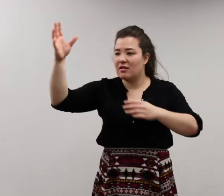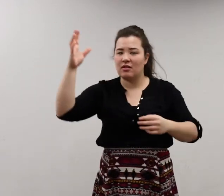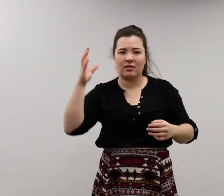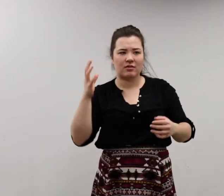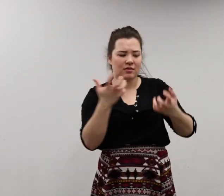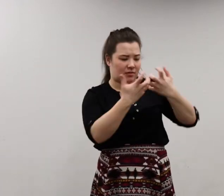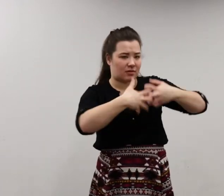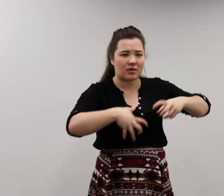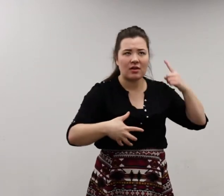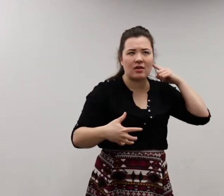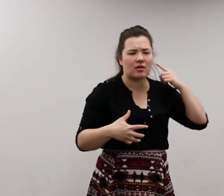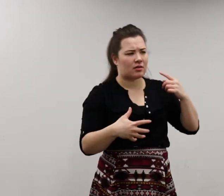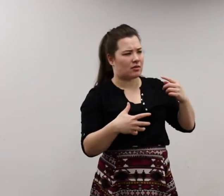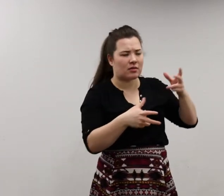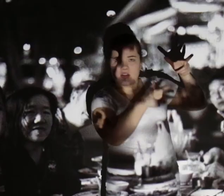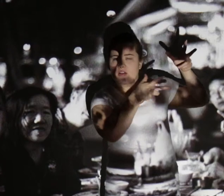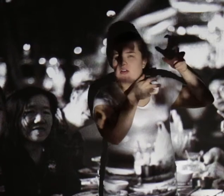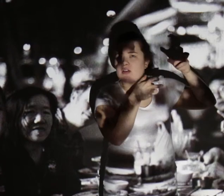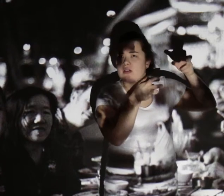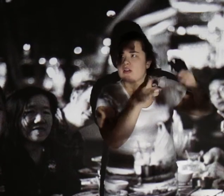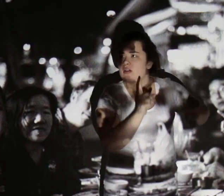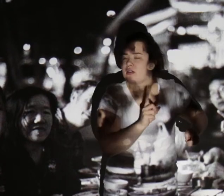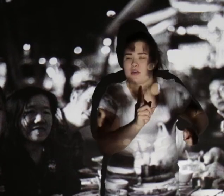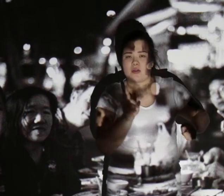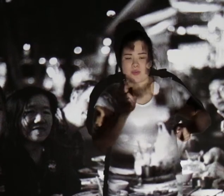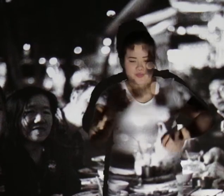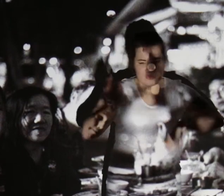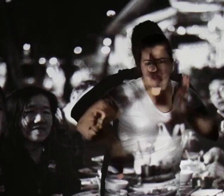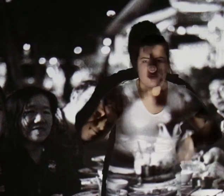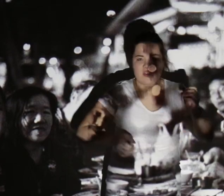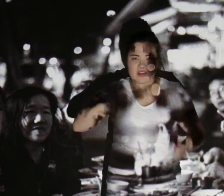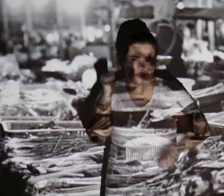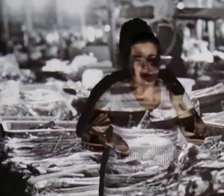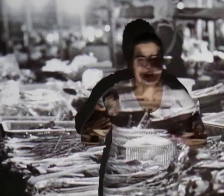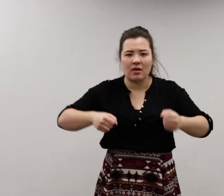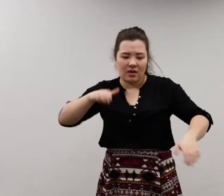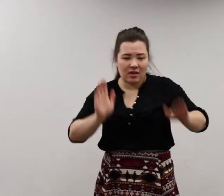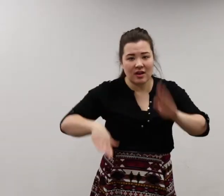My mechanical ear picks up clattering, thumping, tapping.